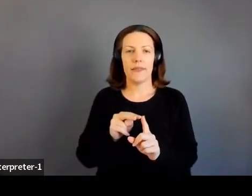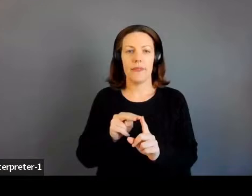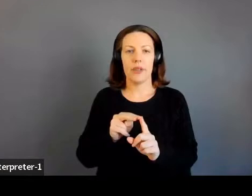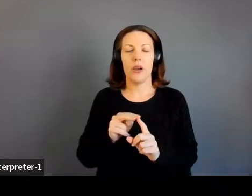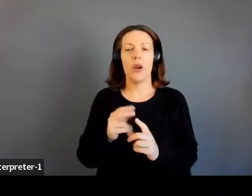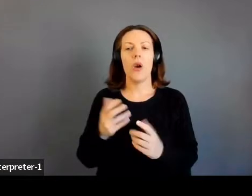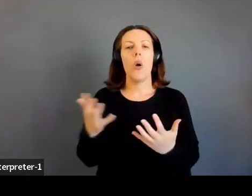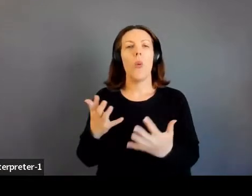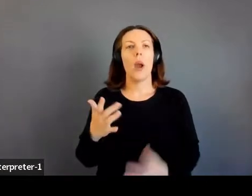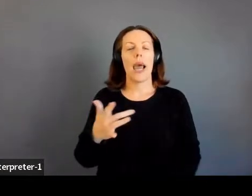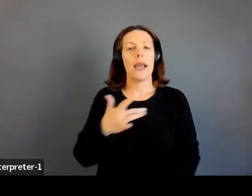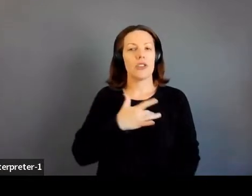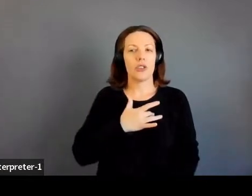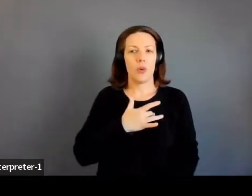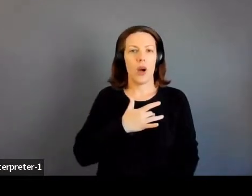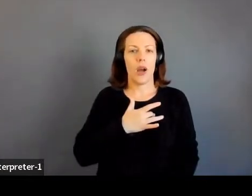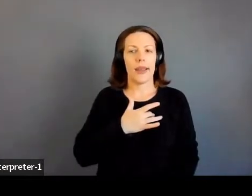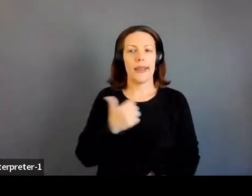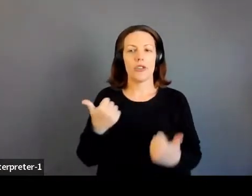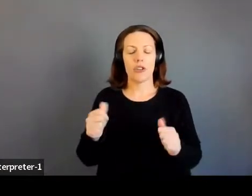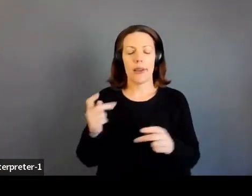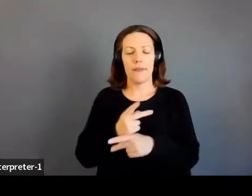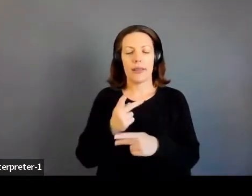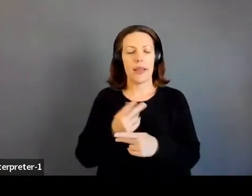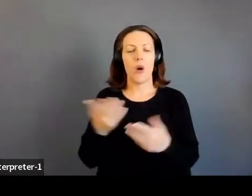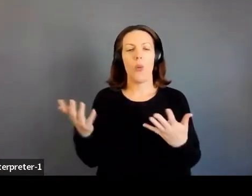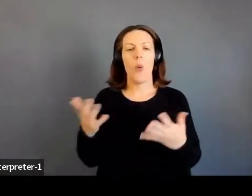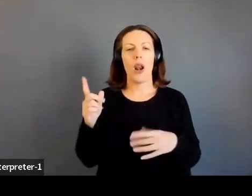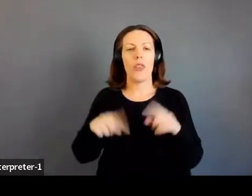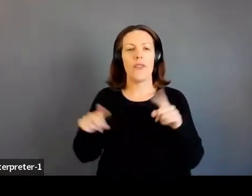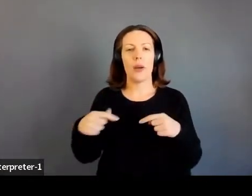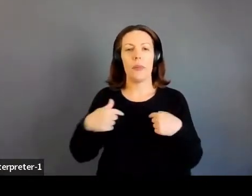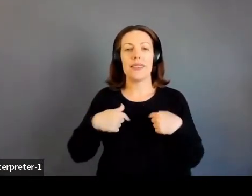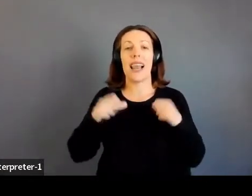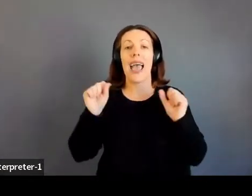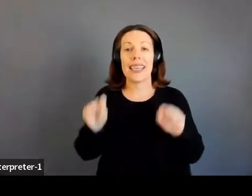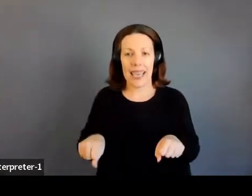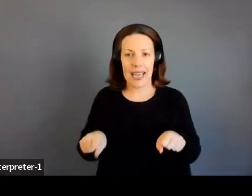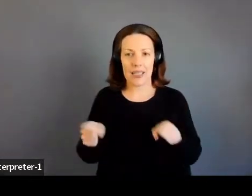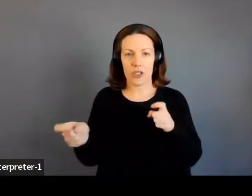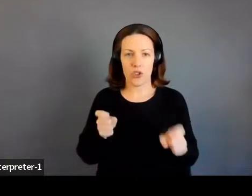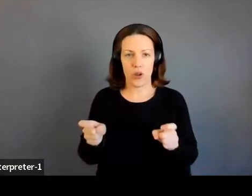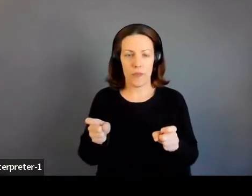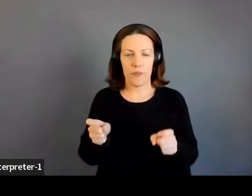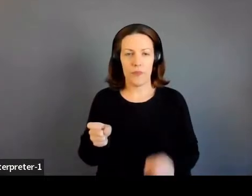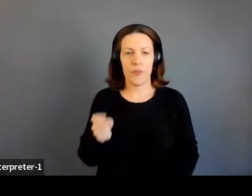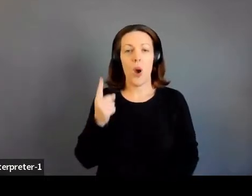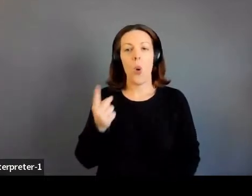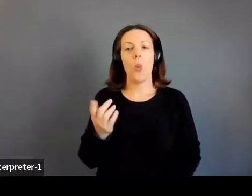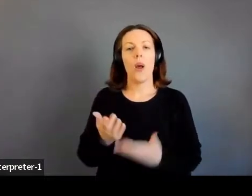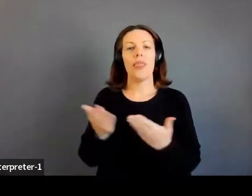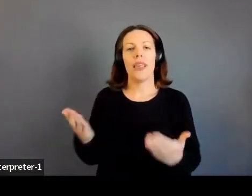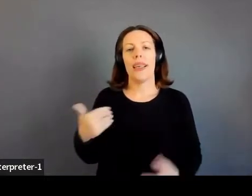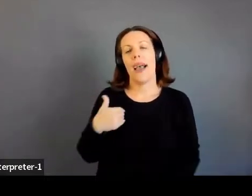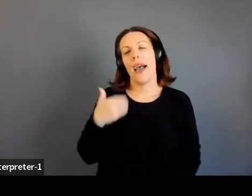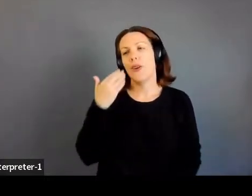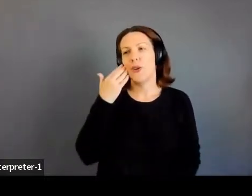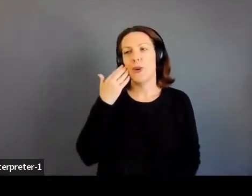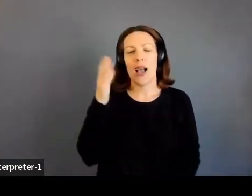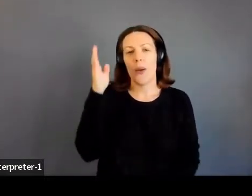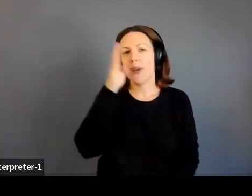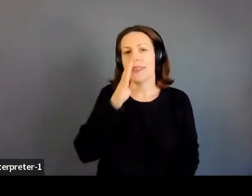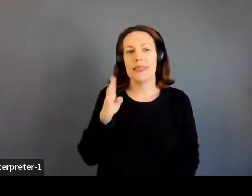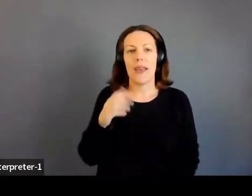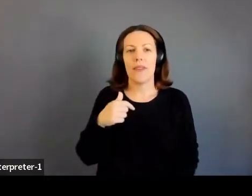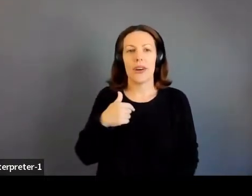really took to heart was figuring out what are the variables that I can control. And one of the things that I knew I was never going to be necessarily